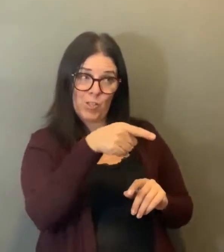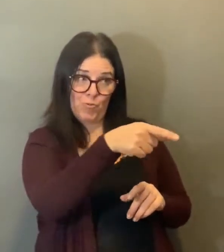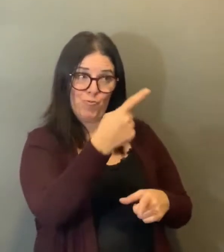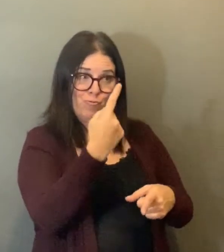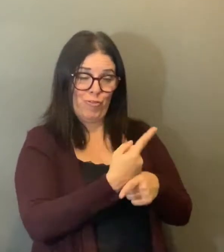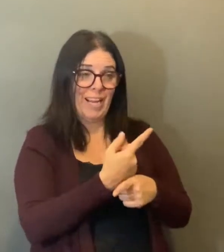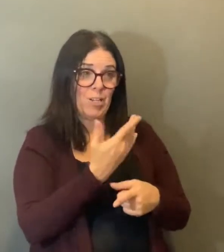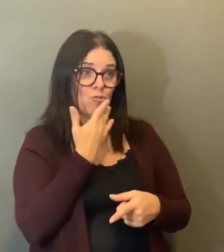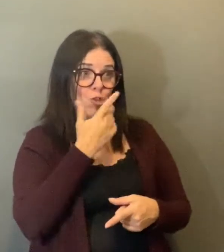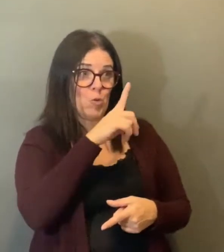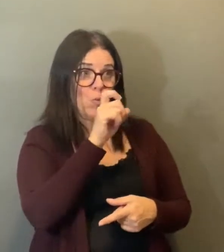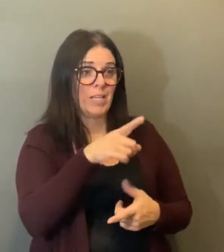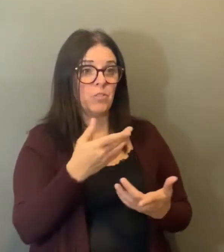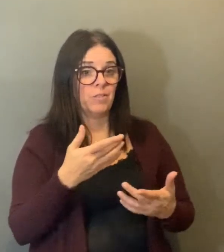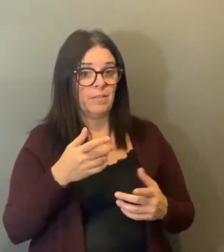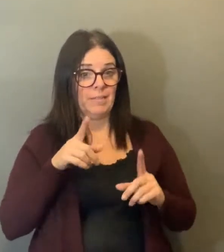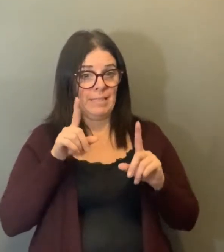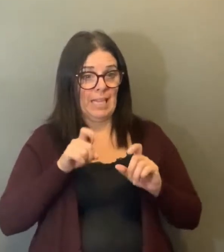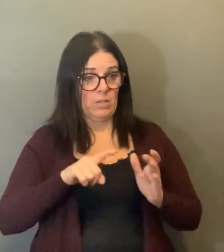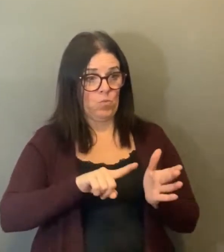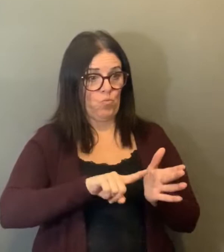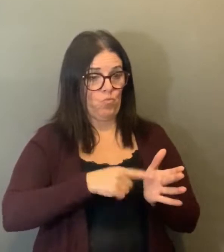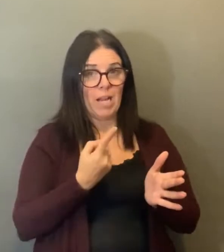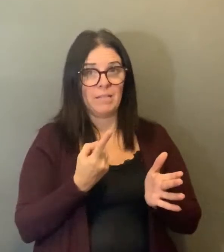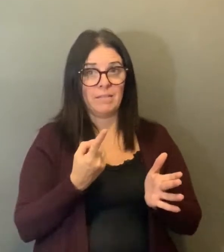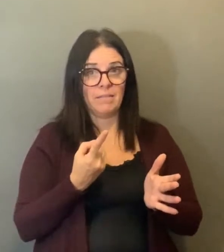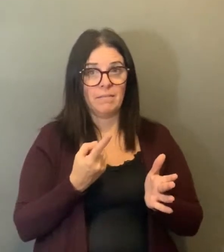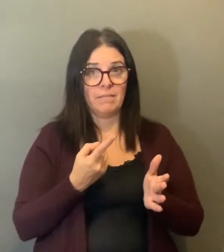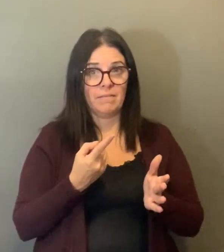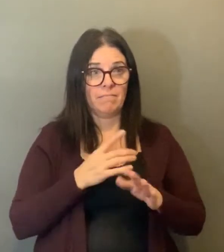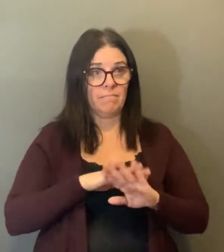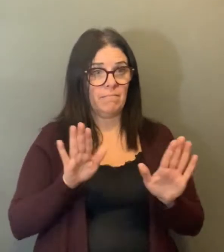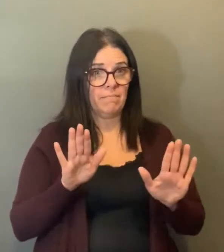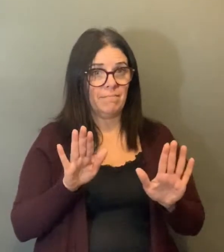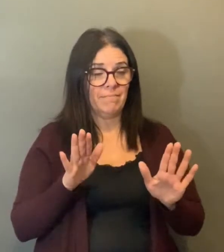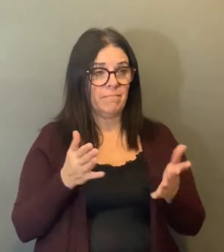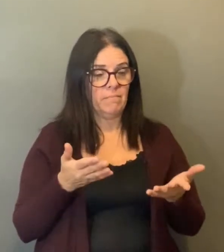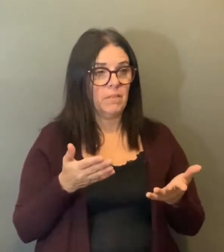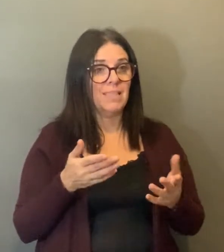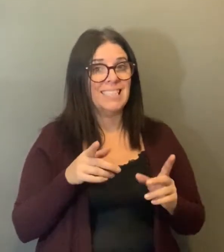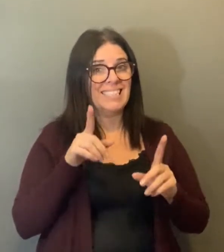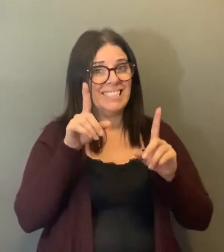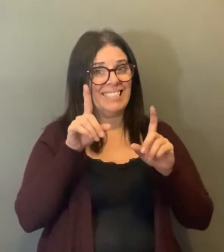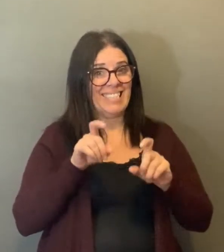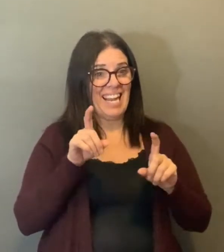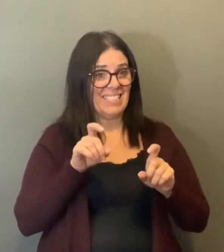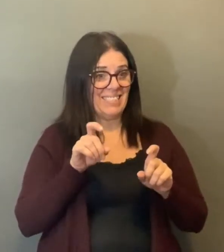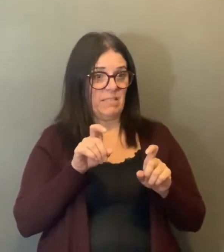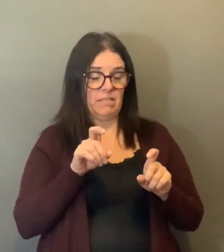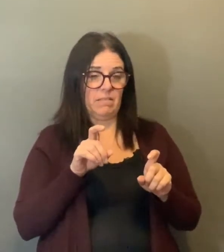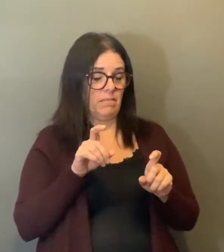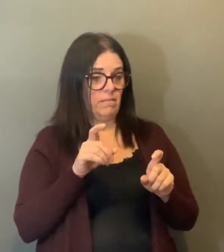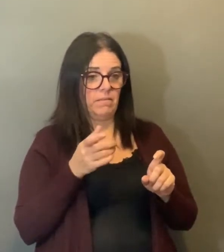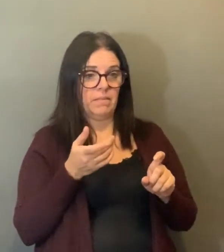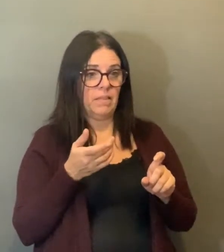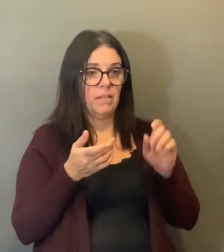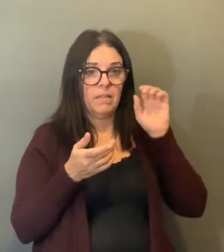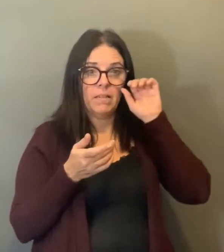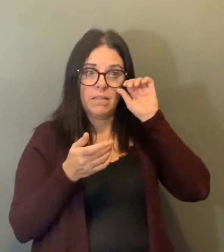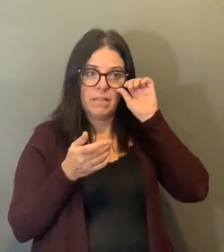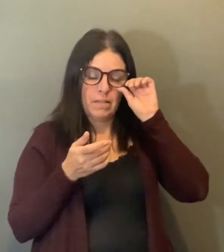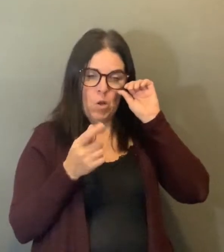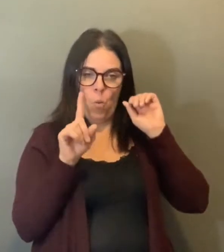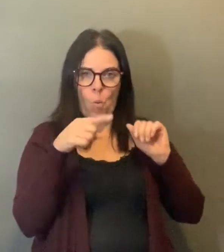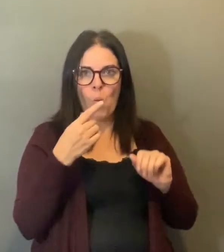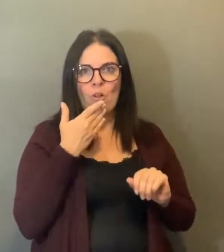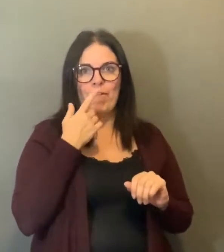not the priority at this time. Maybe sometime later, because then it would lead to another question that you rightly asked that, are we doing it